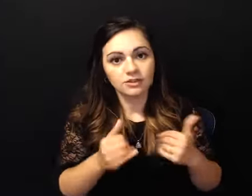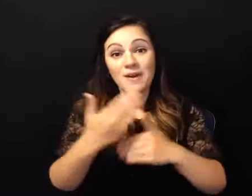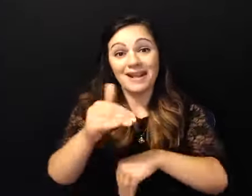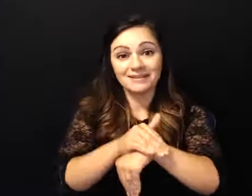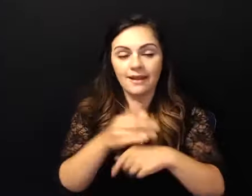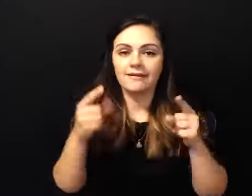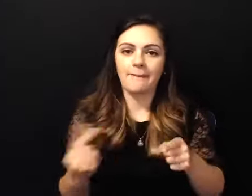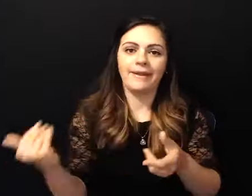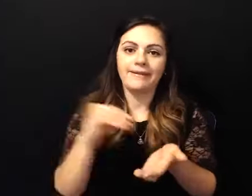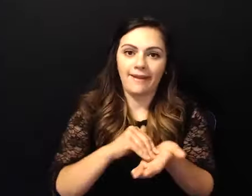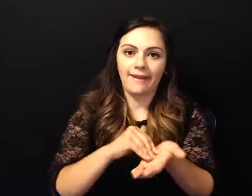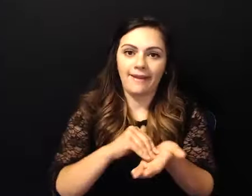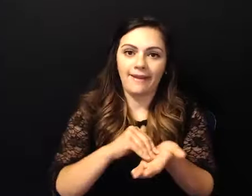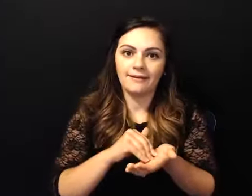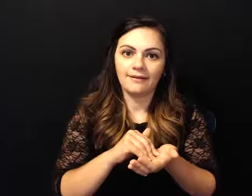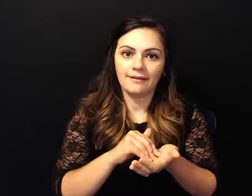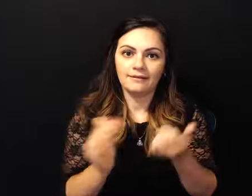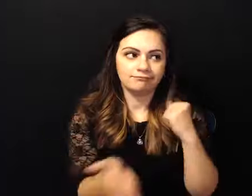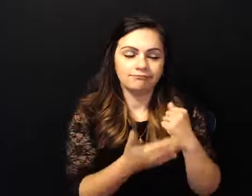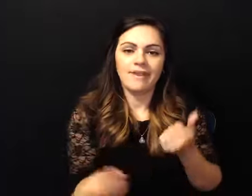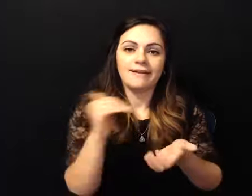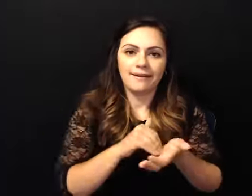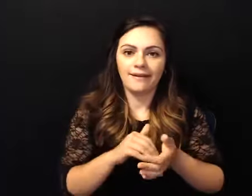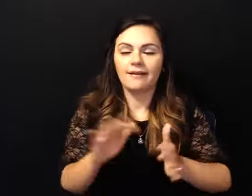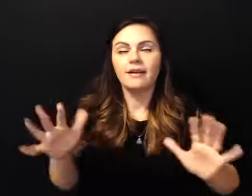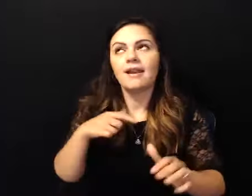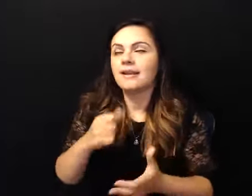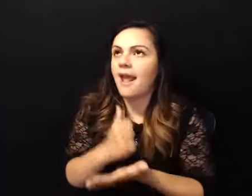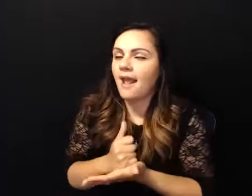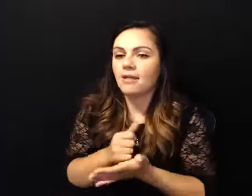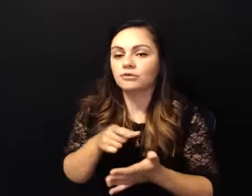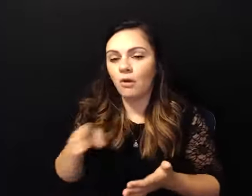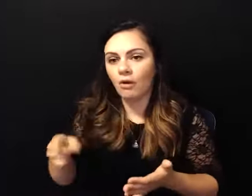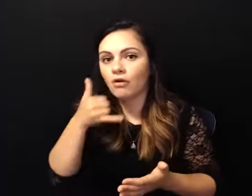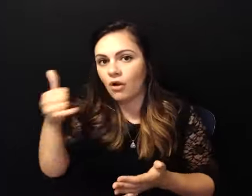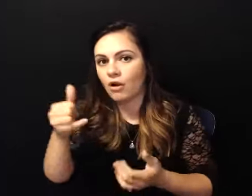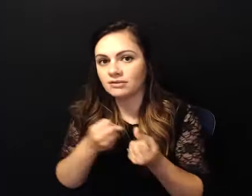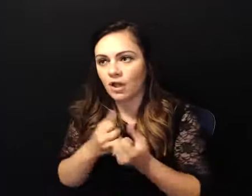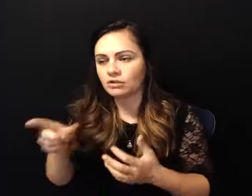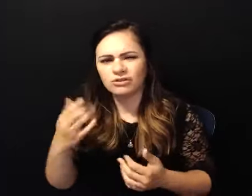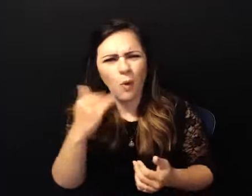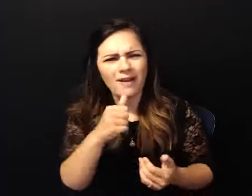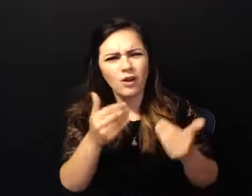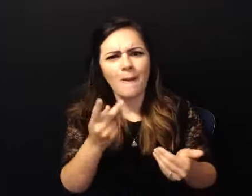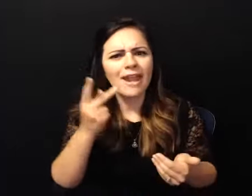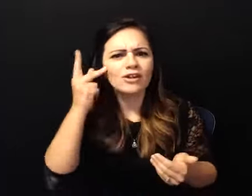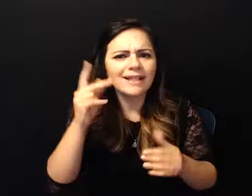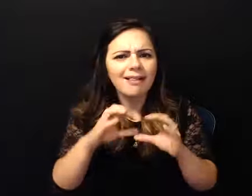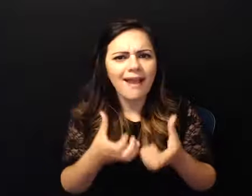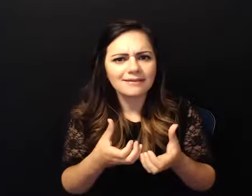immediate help right away like i've got to do something and she said well why don't you take a parenting class so 20 years ago i took a parenting class when i first